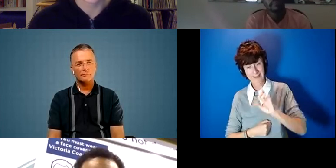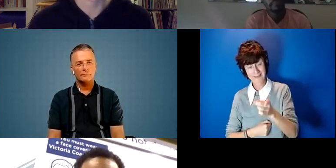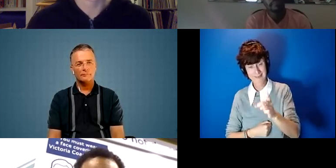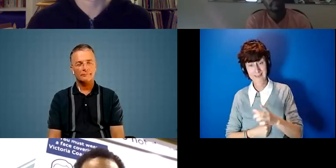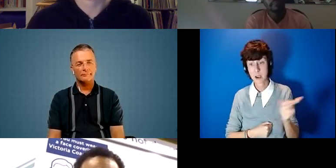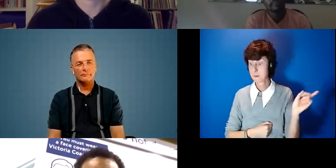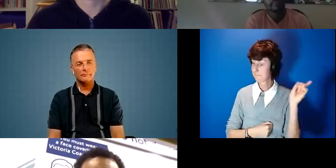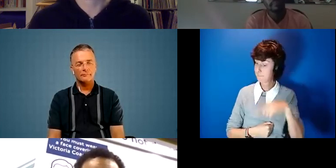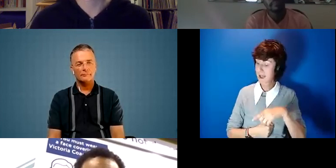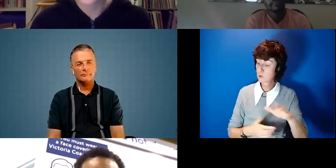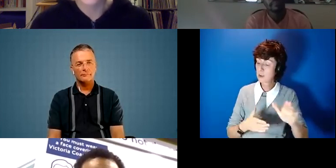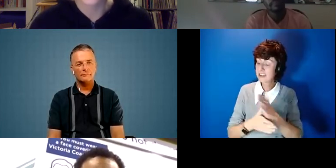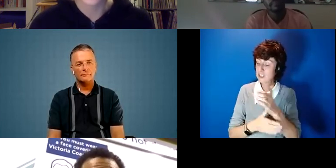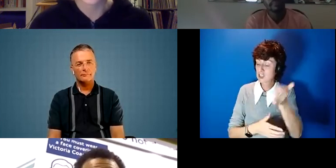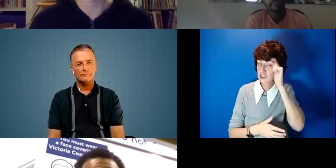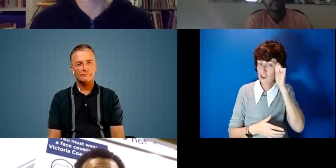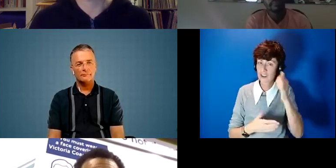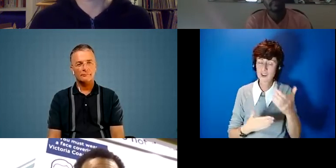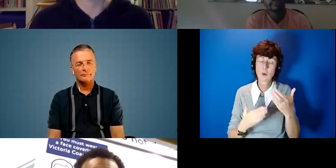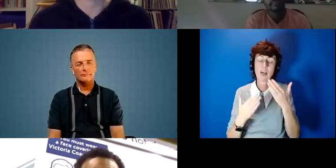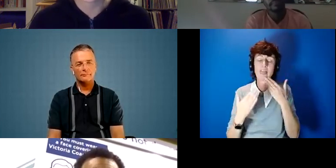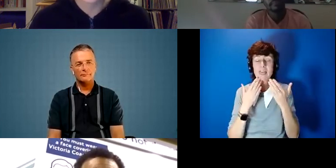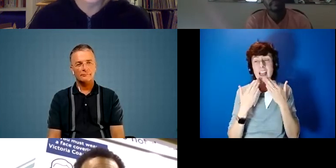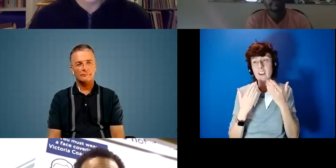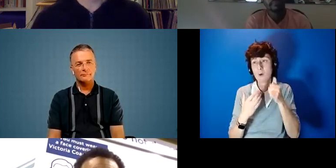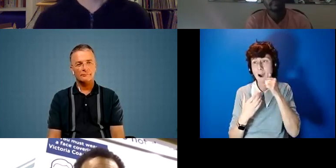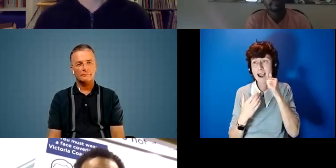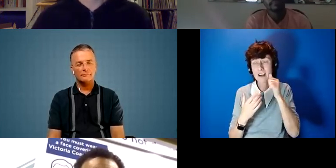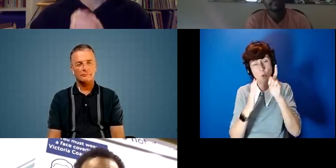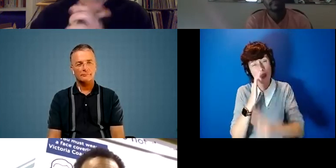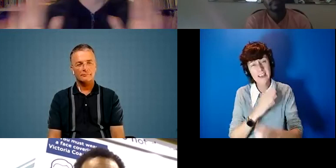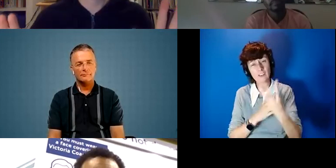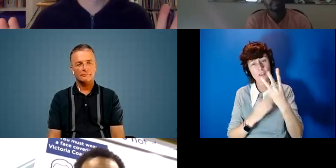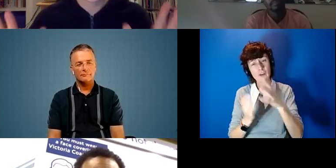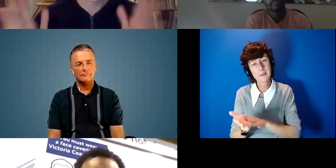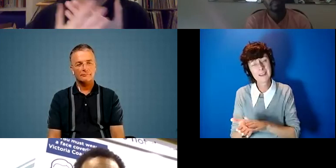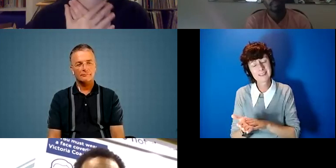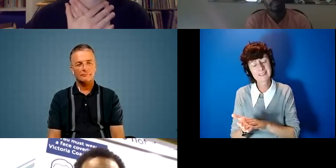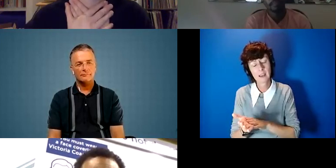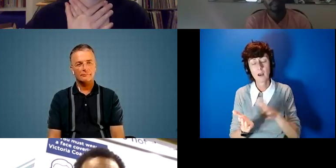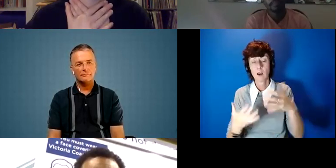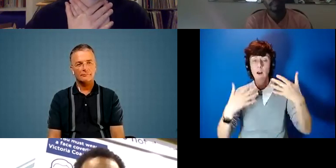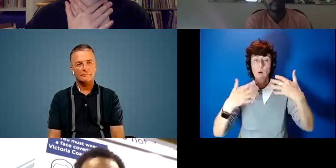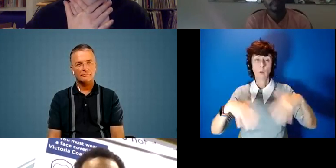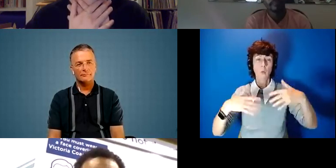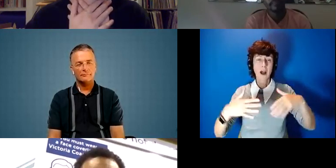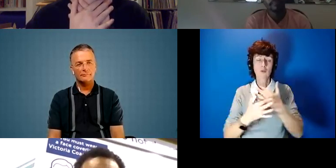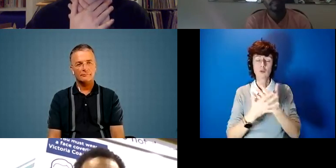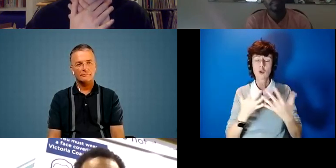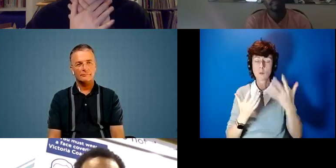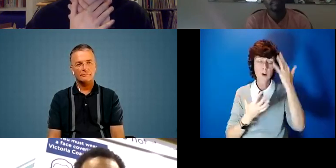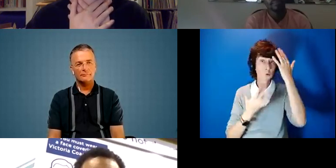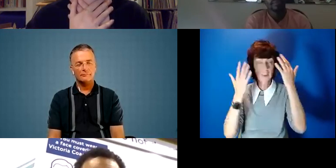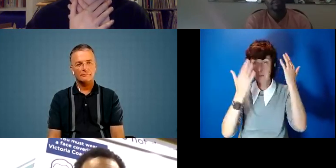uh to indigenous knowledges thank you everyone i know we've overrun by three minutes um that was such an inspiring panel i've got so much to think about and i just